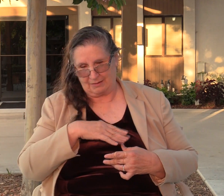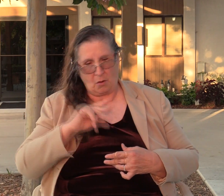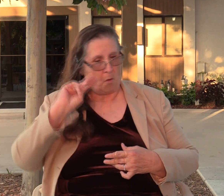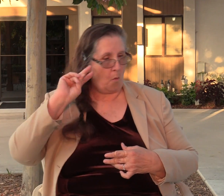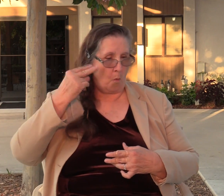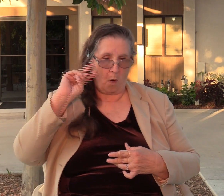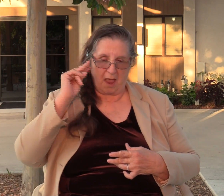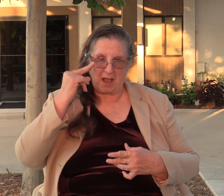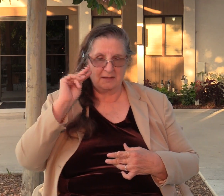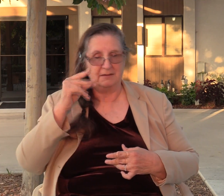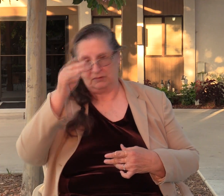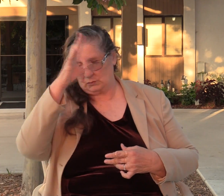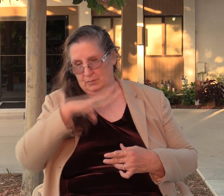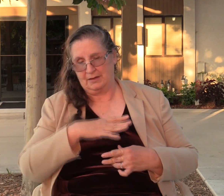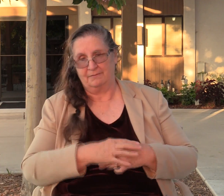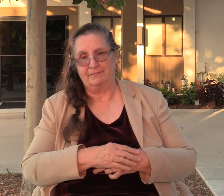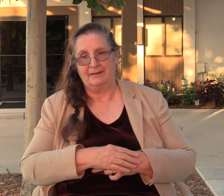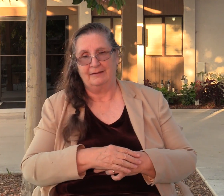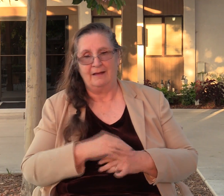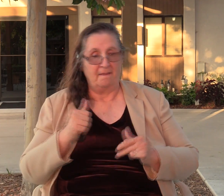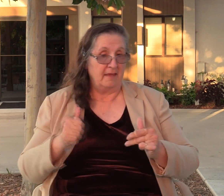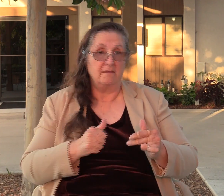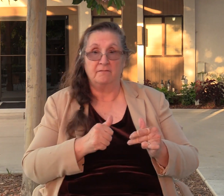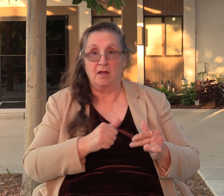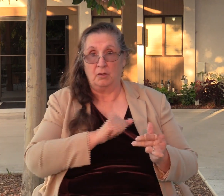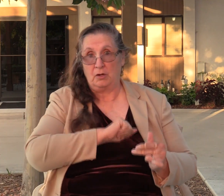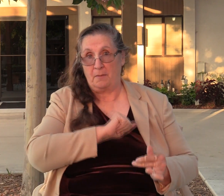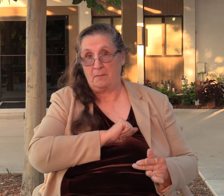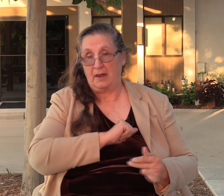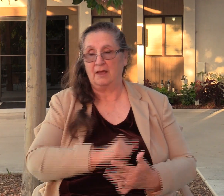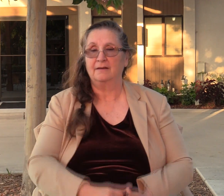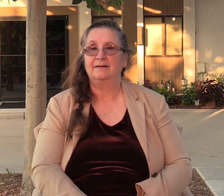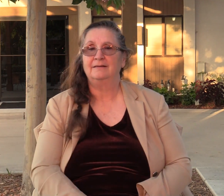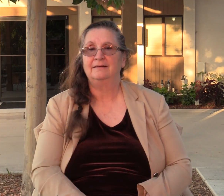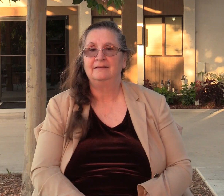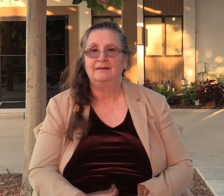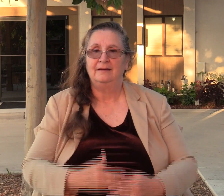told. We're told they followed him. Next, we're told that